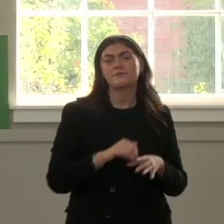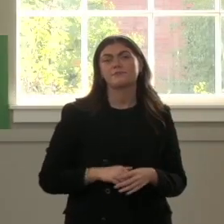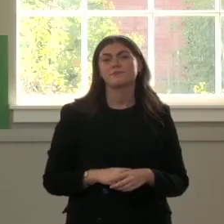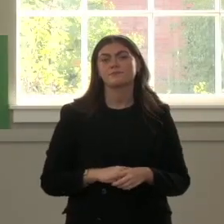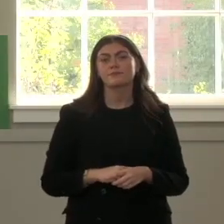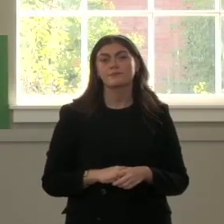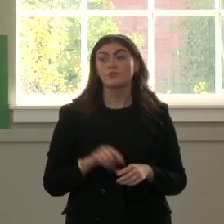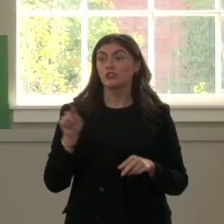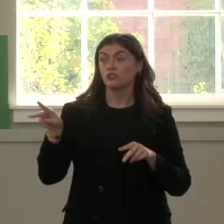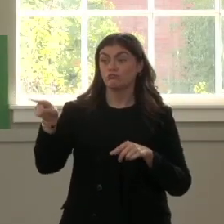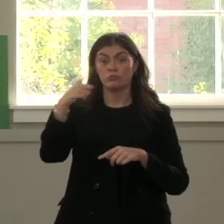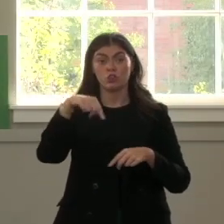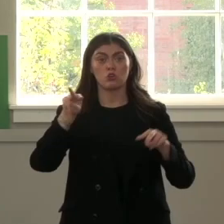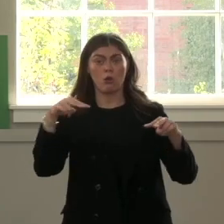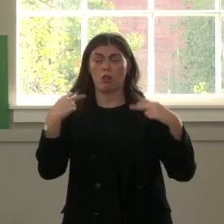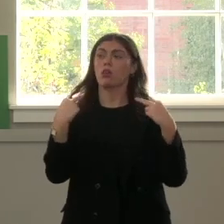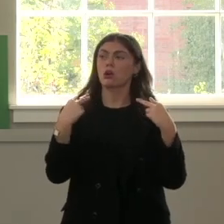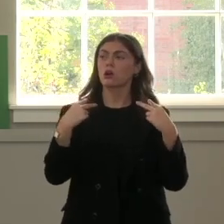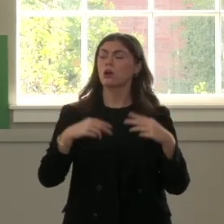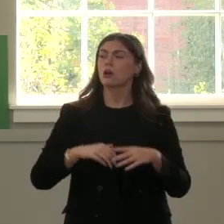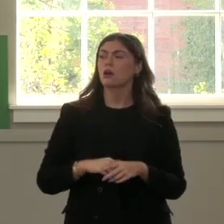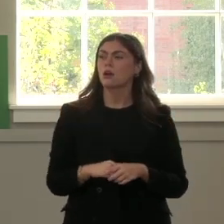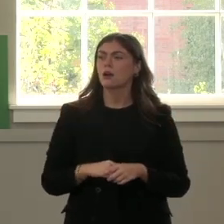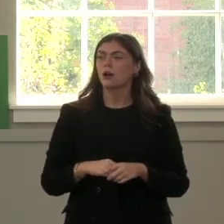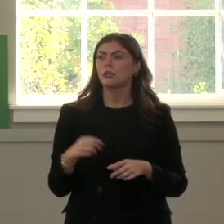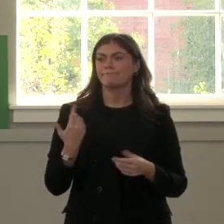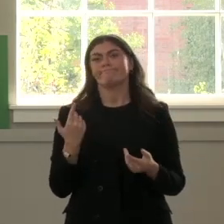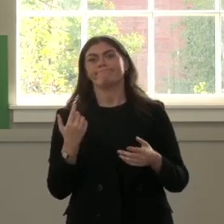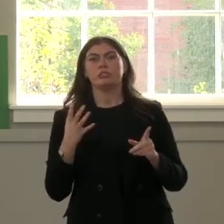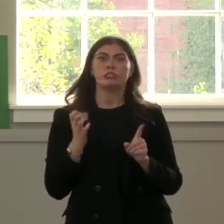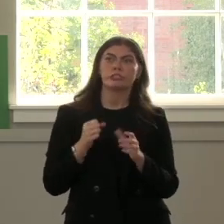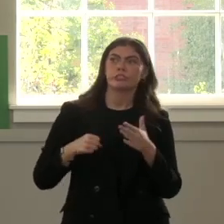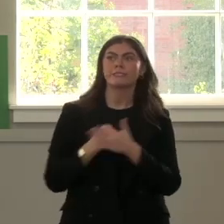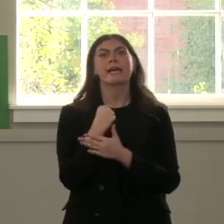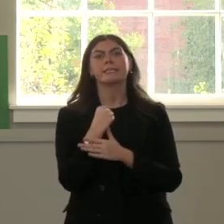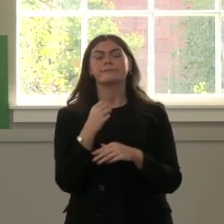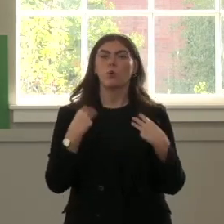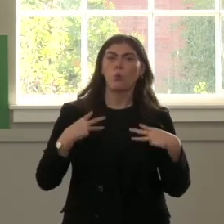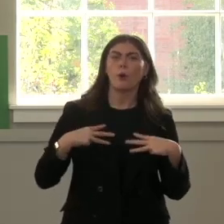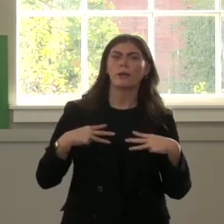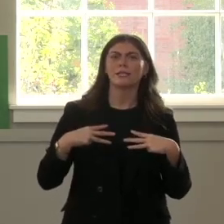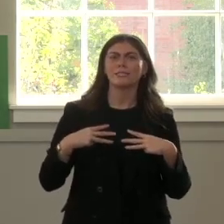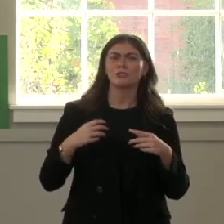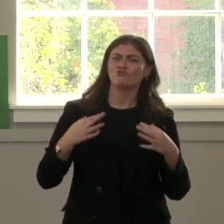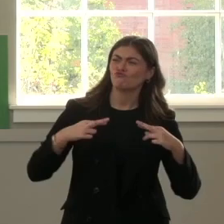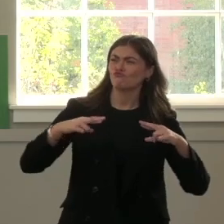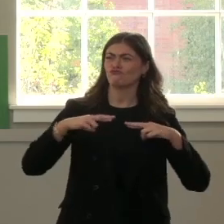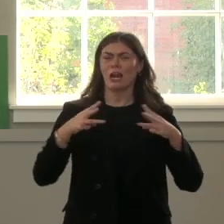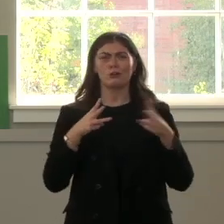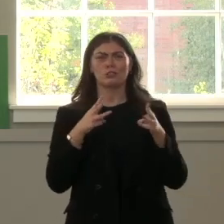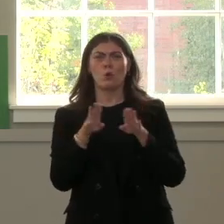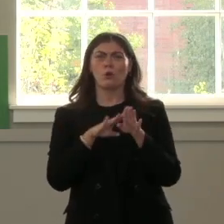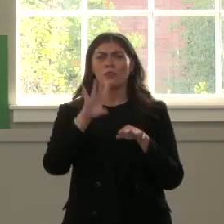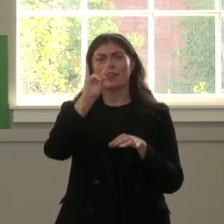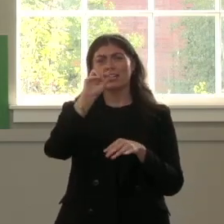You're looking at me here today. A successful woman. Proud to work at HIV Ireland.